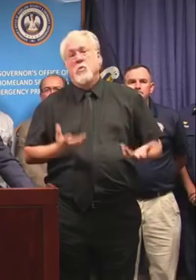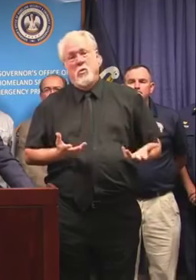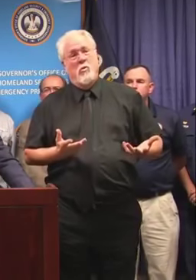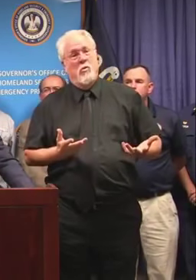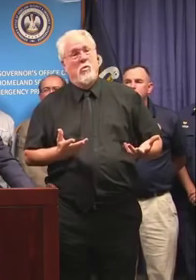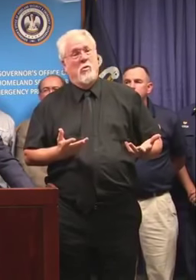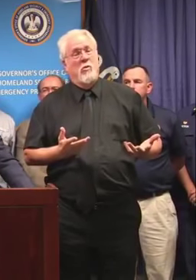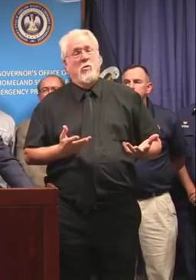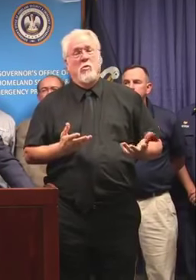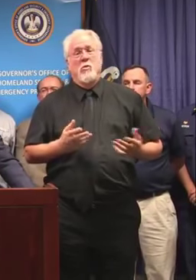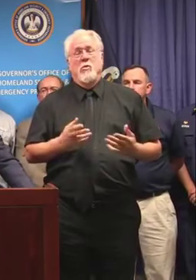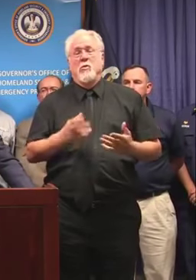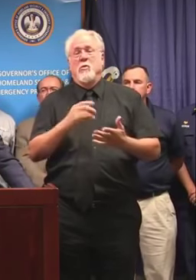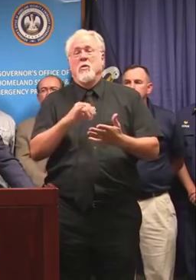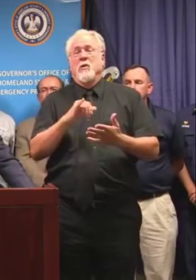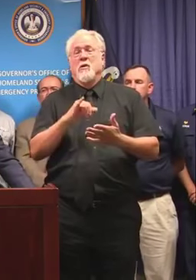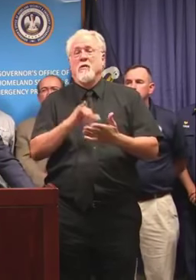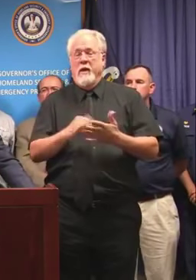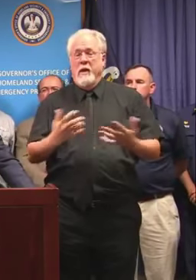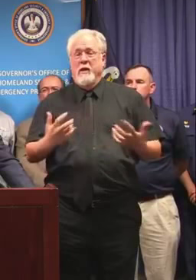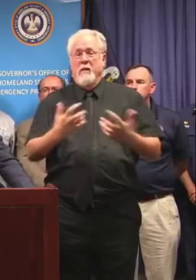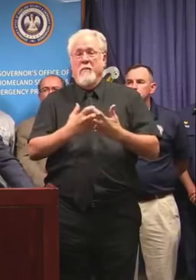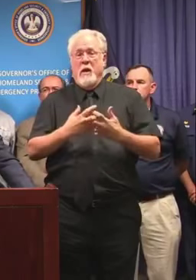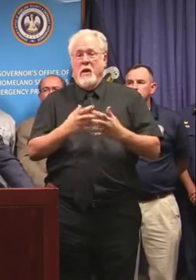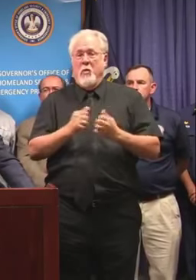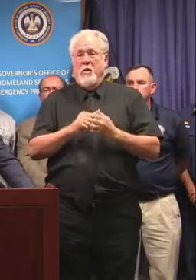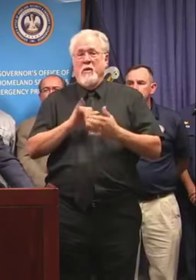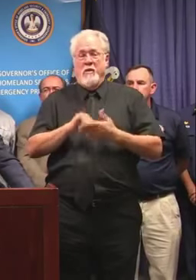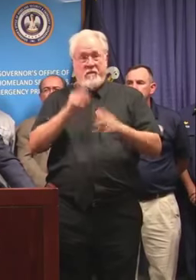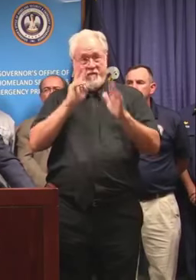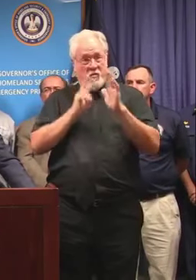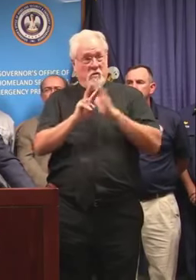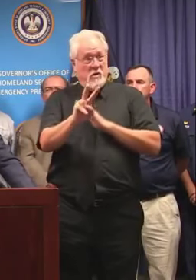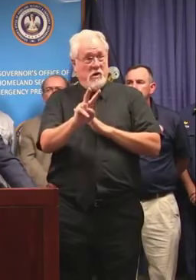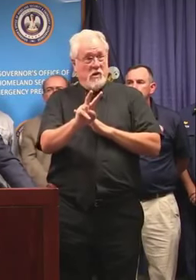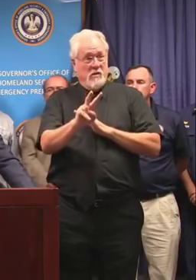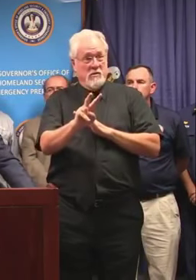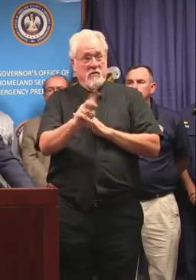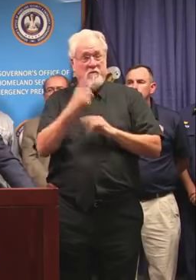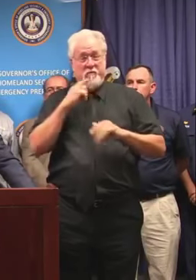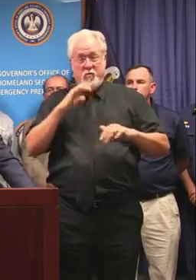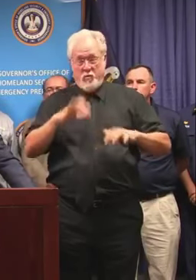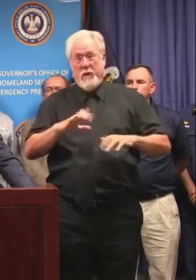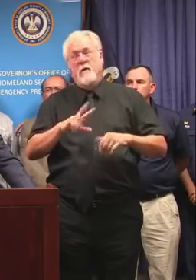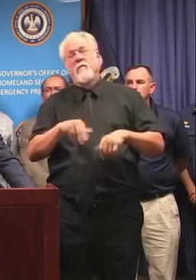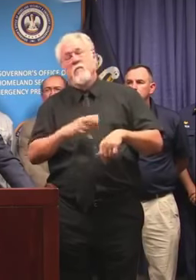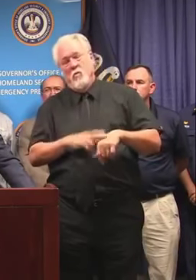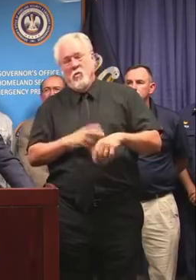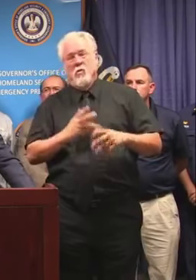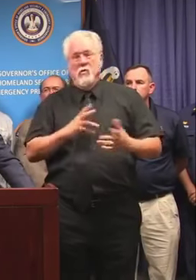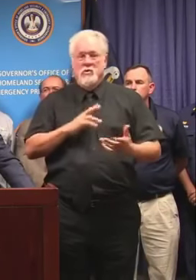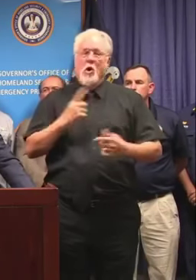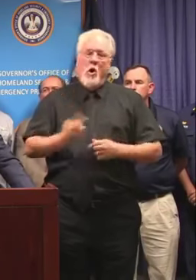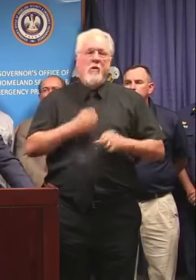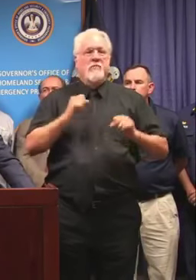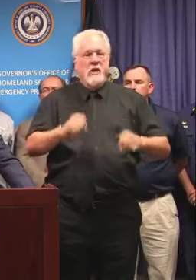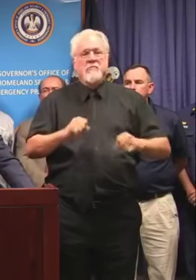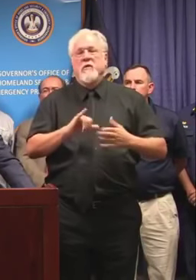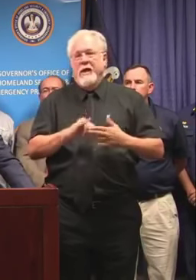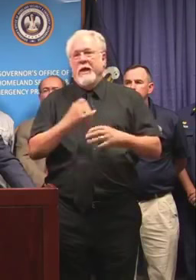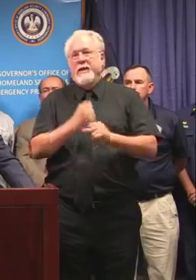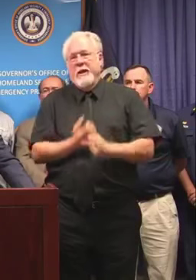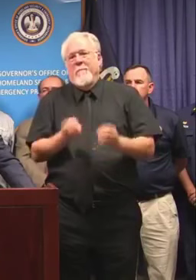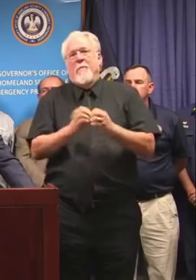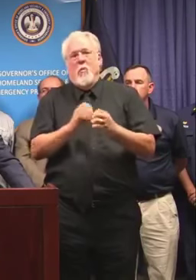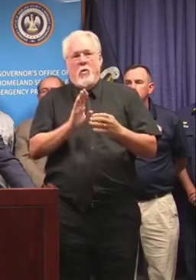So, and that combined with the fact that the forecast for rain, and, of course, you know, it's always possible that you get